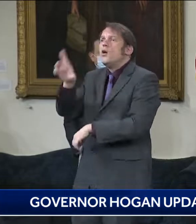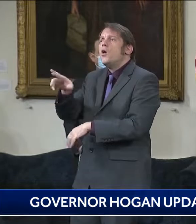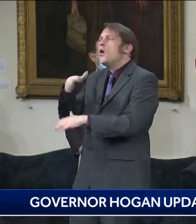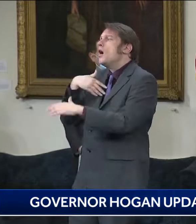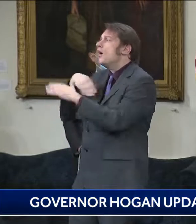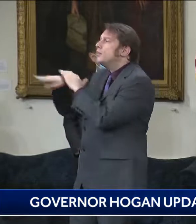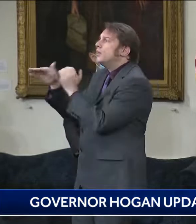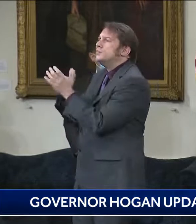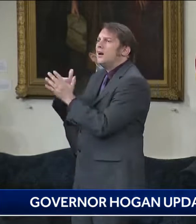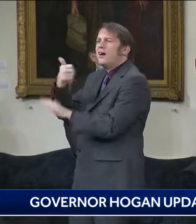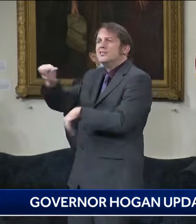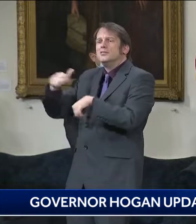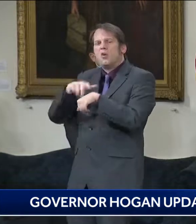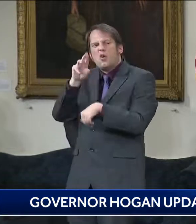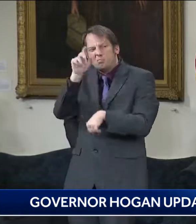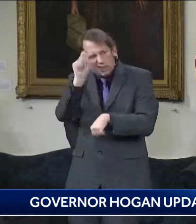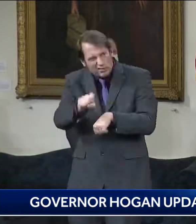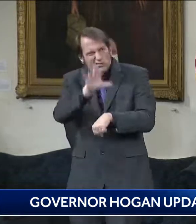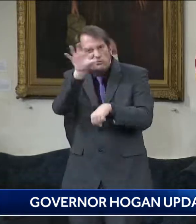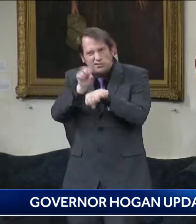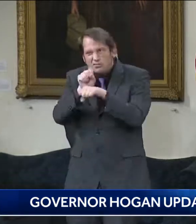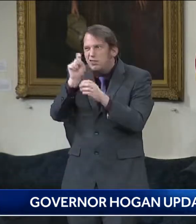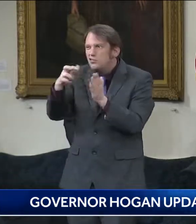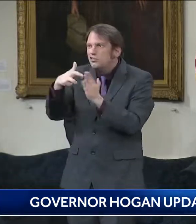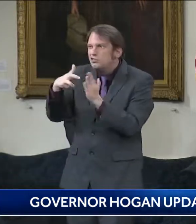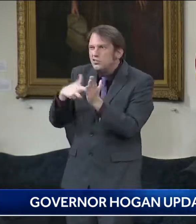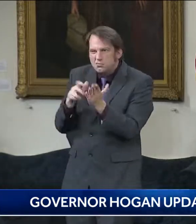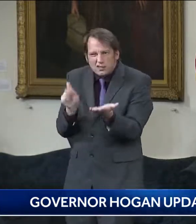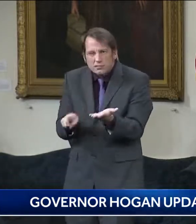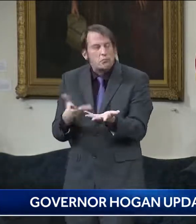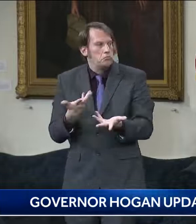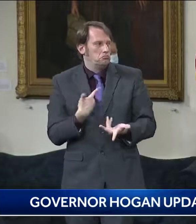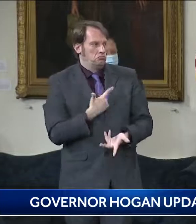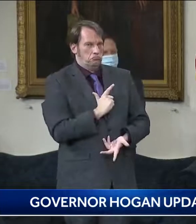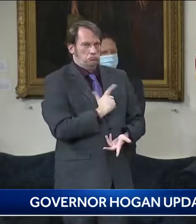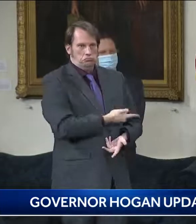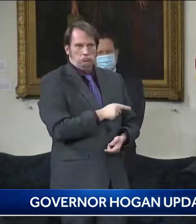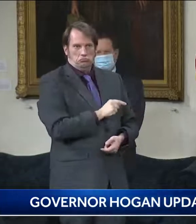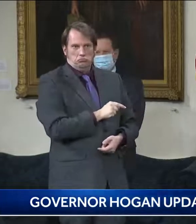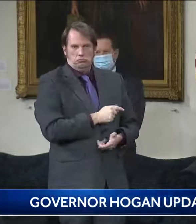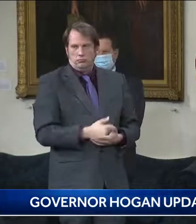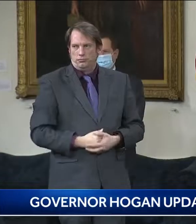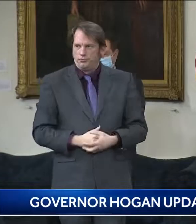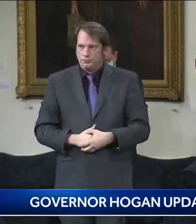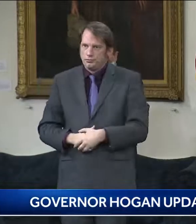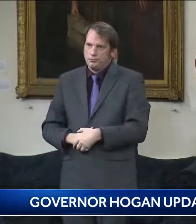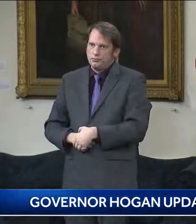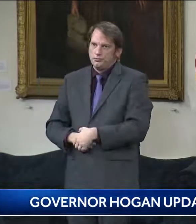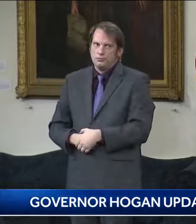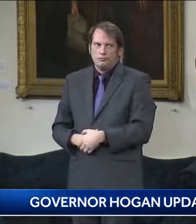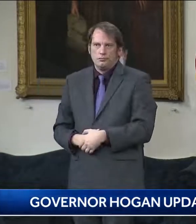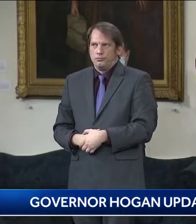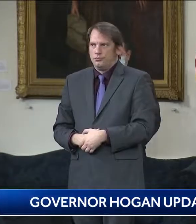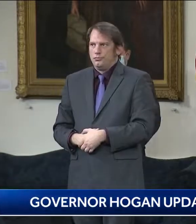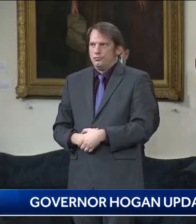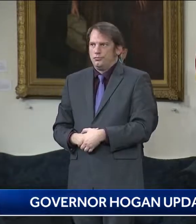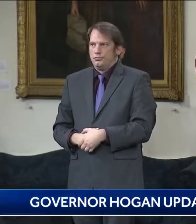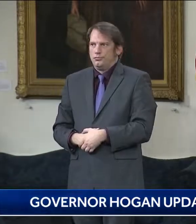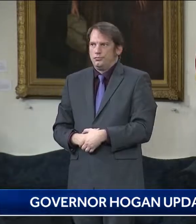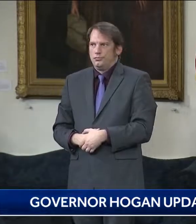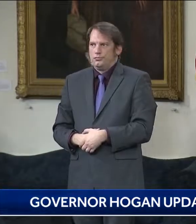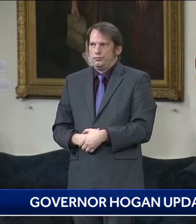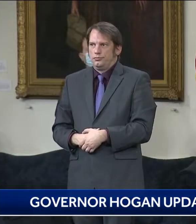That's a great question. That's I'll let our health secretary. Yeah. Part of the reason we've got the pre